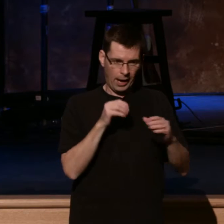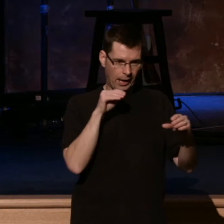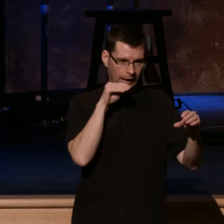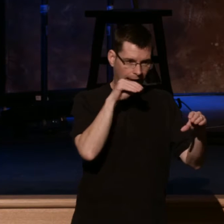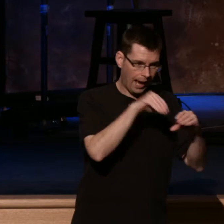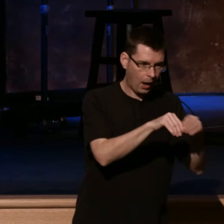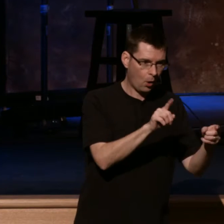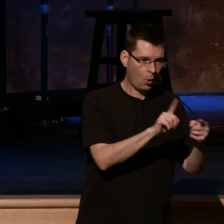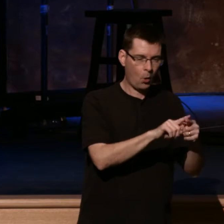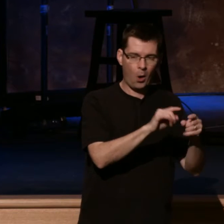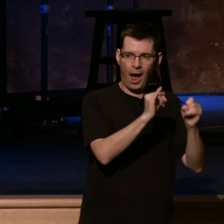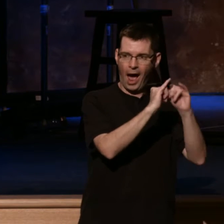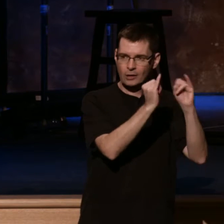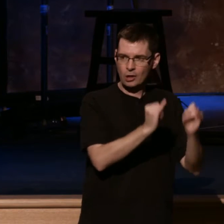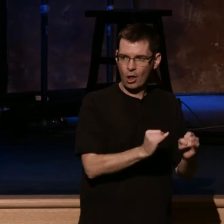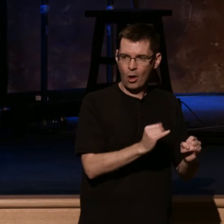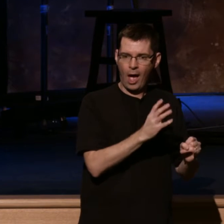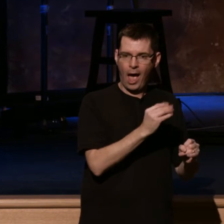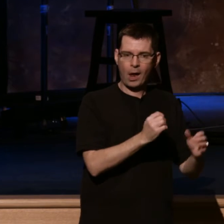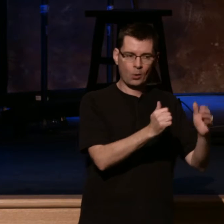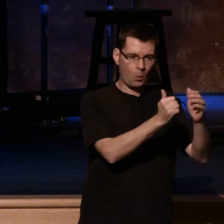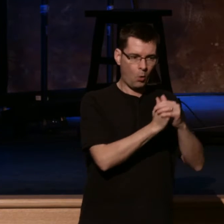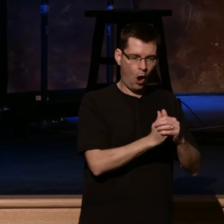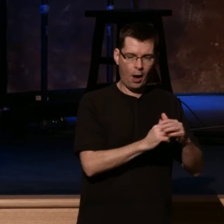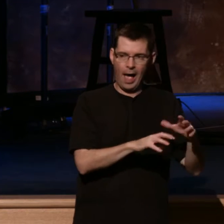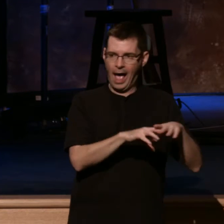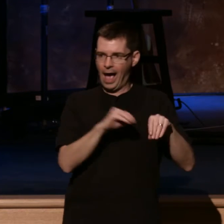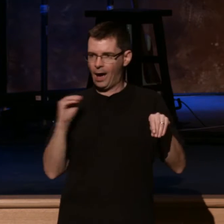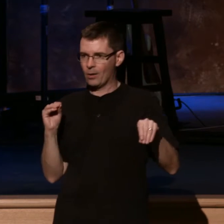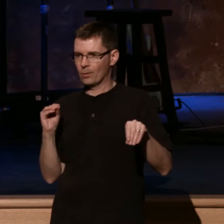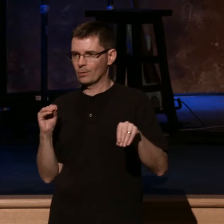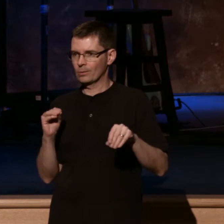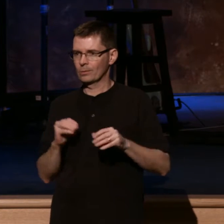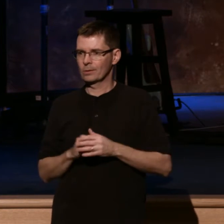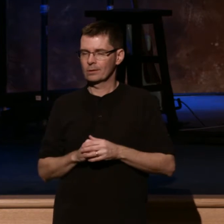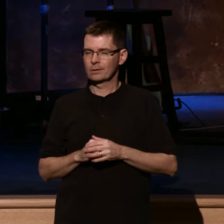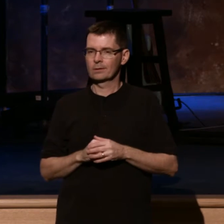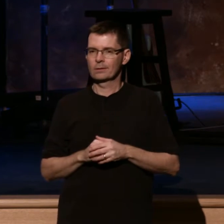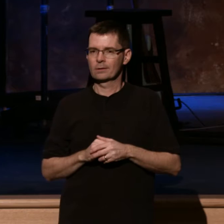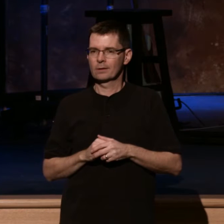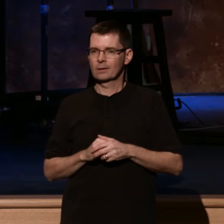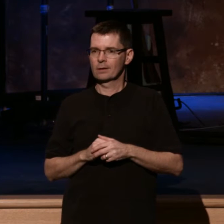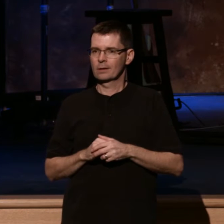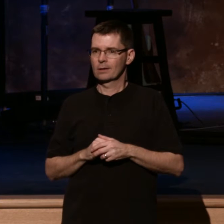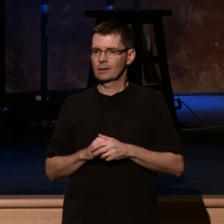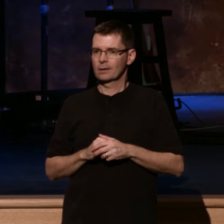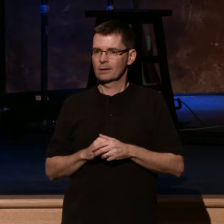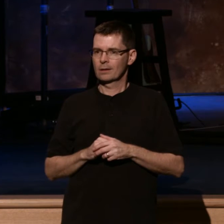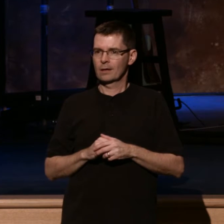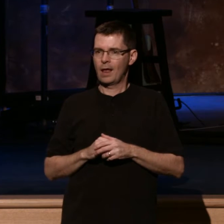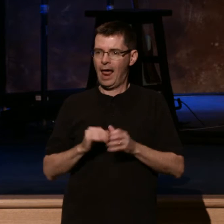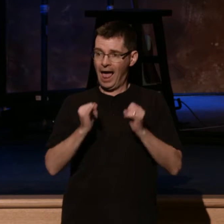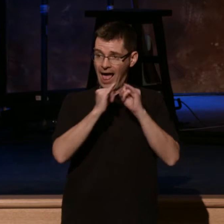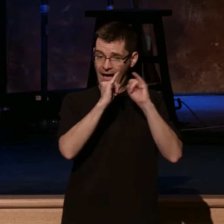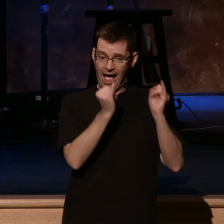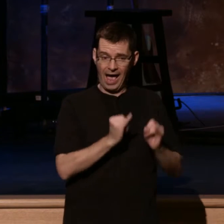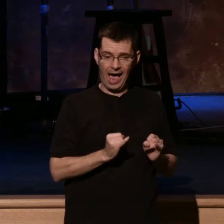of idolatry. Tozer said it this way, An idol of the mind is as offensive to God as an idol